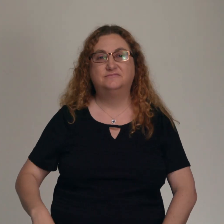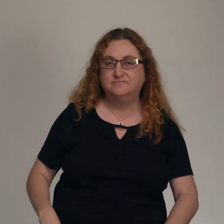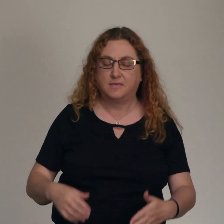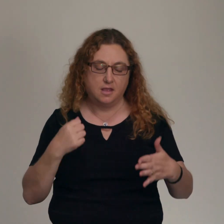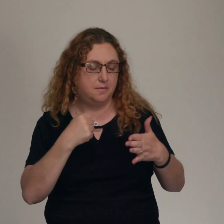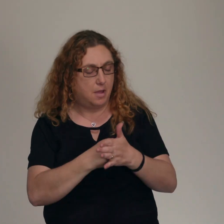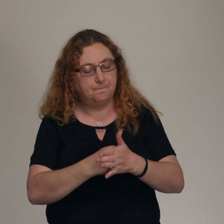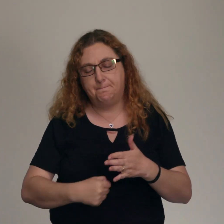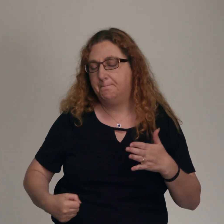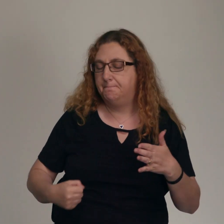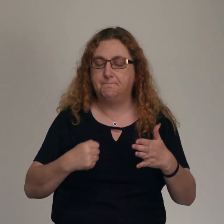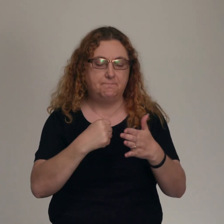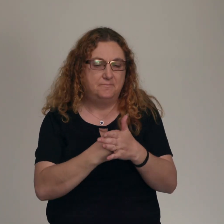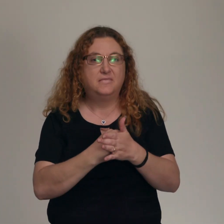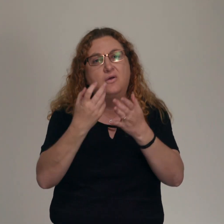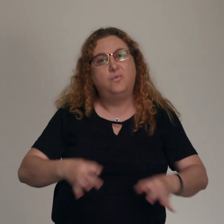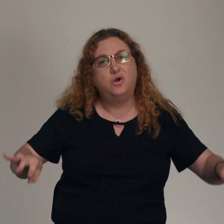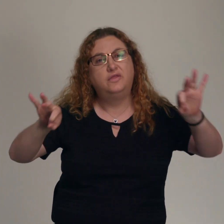Worthy is the Lamb who was slain